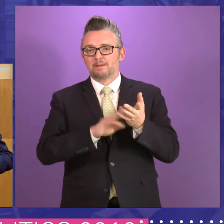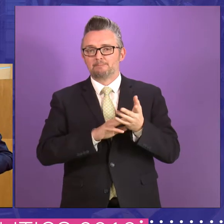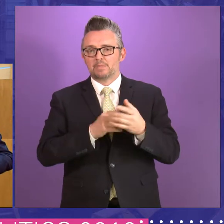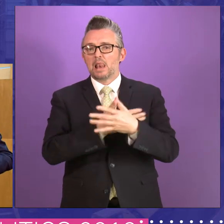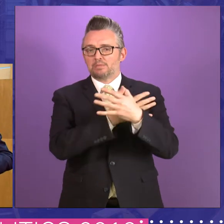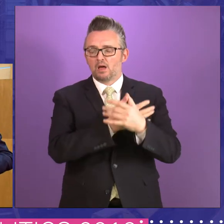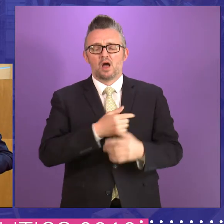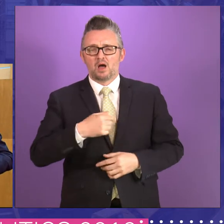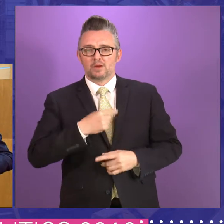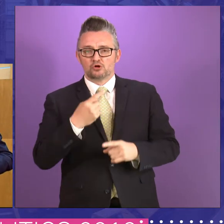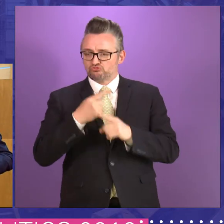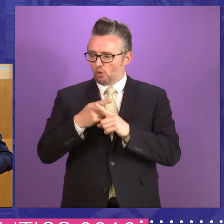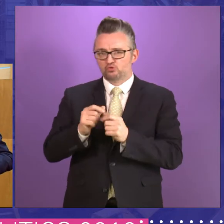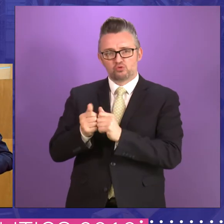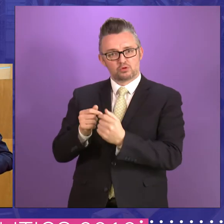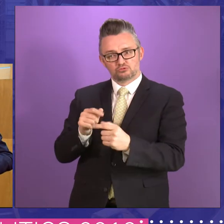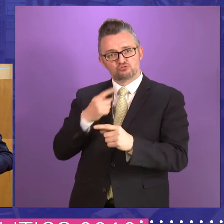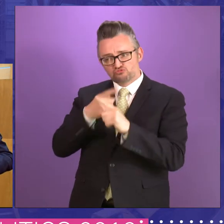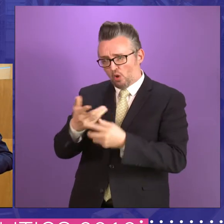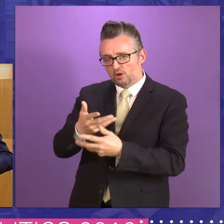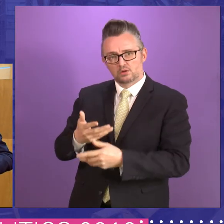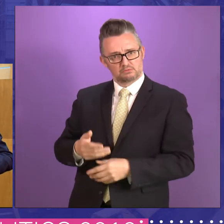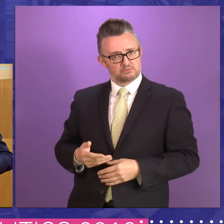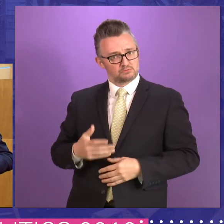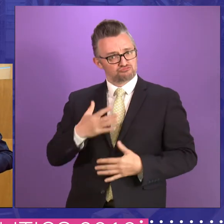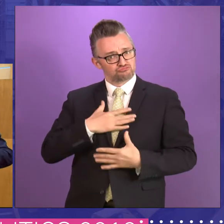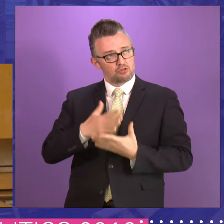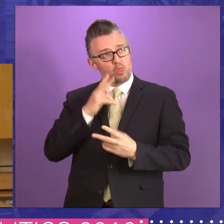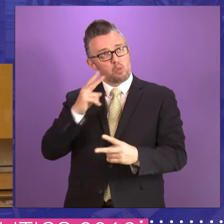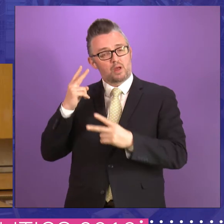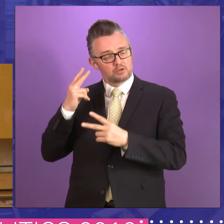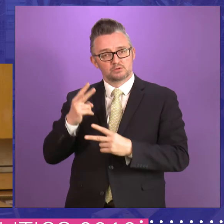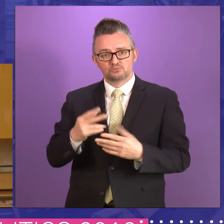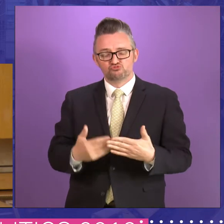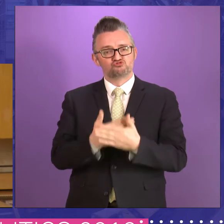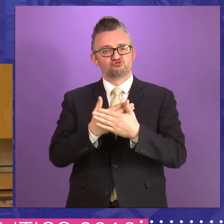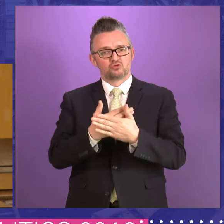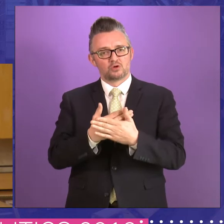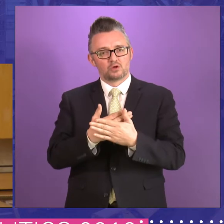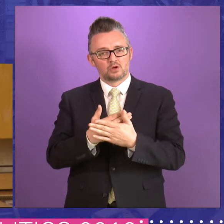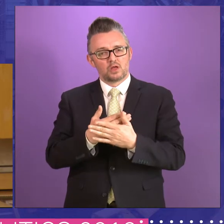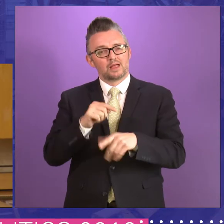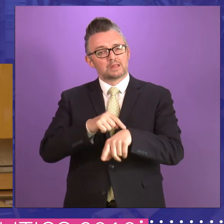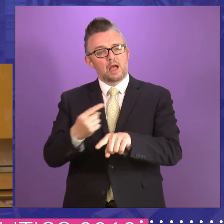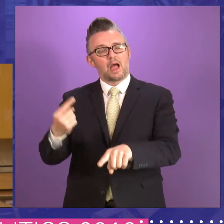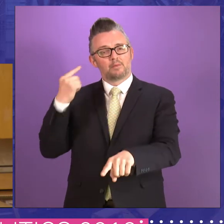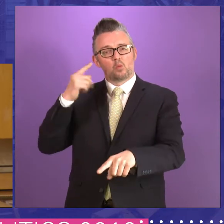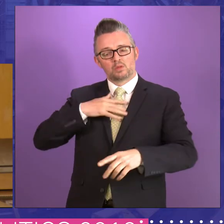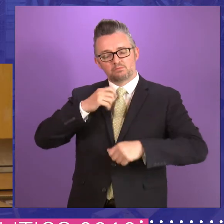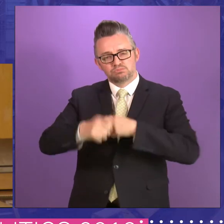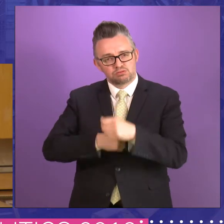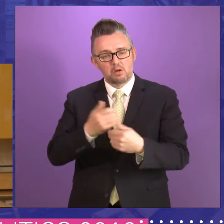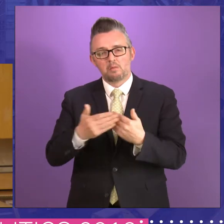opposition parties. How novel, novel when you reflect on it. And so it seemed to be that there was a push to be more European